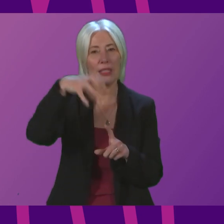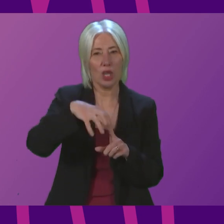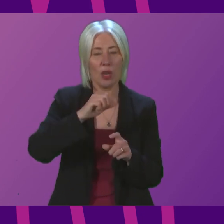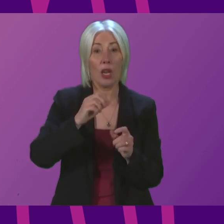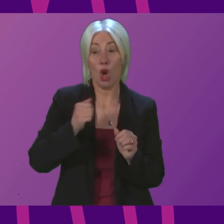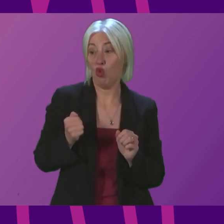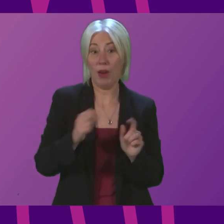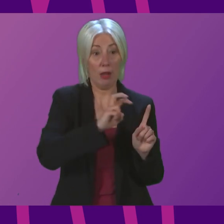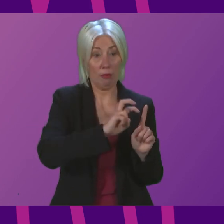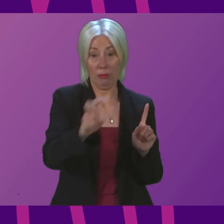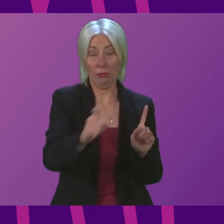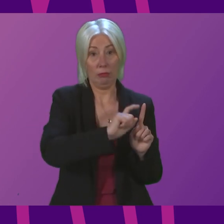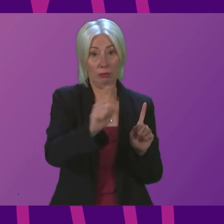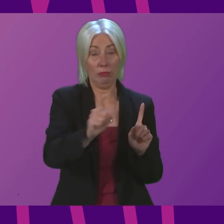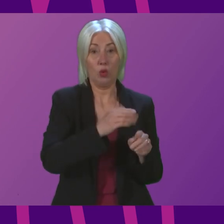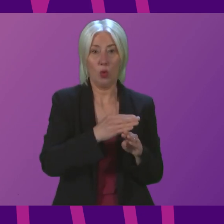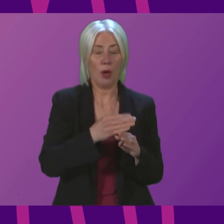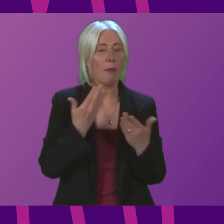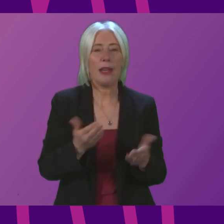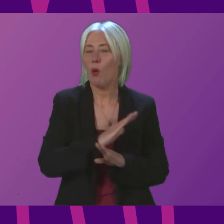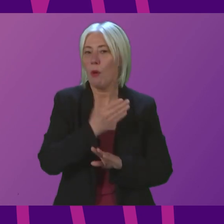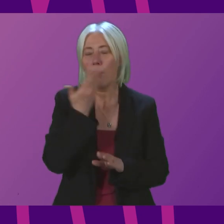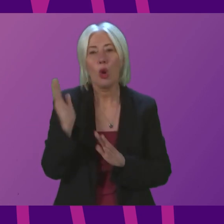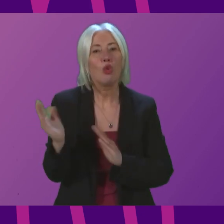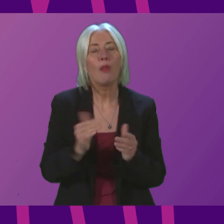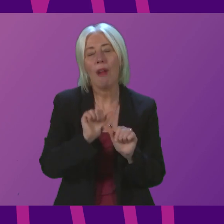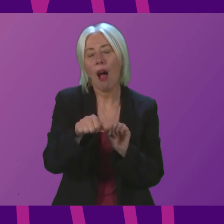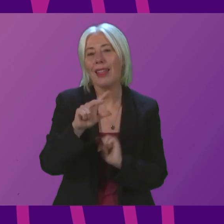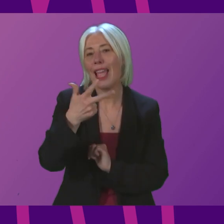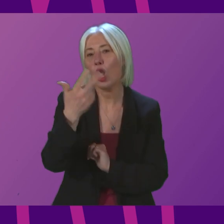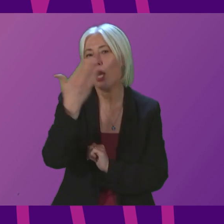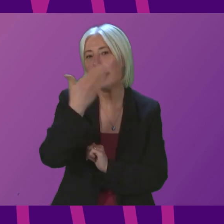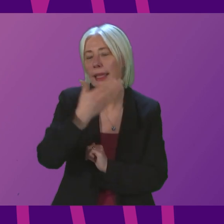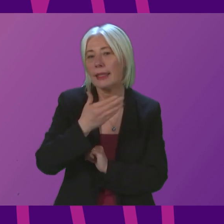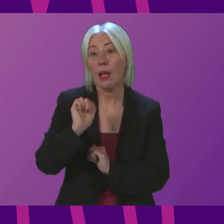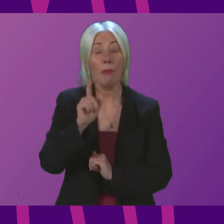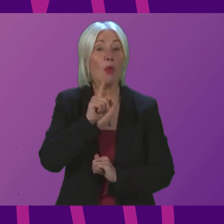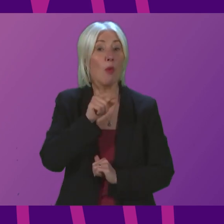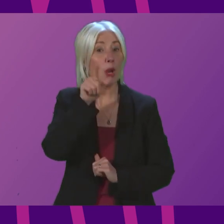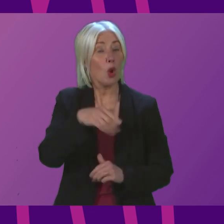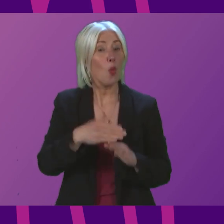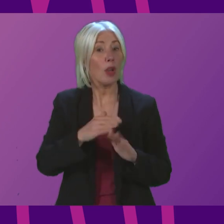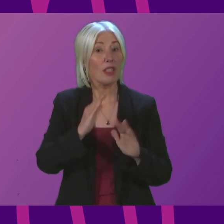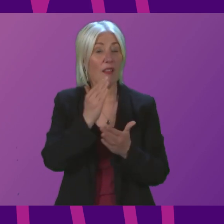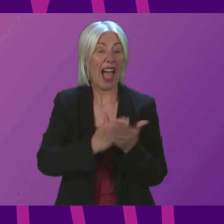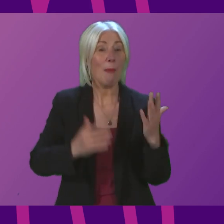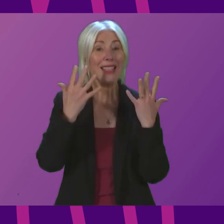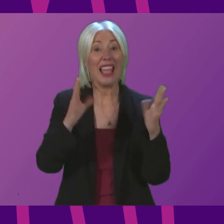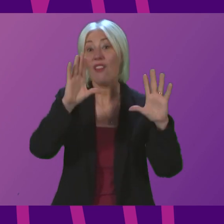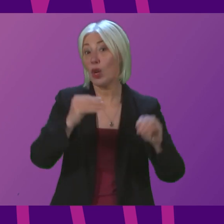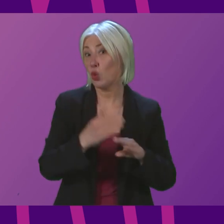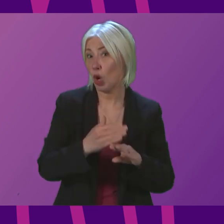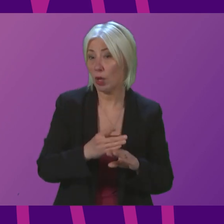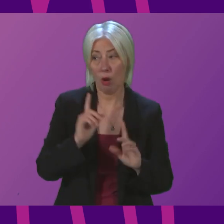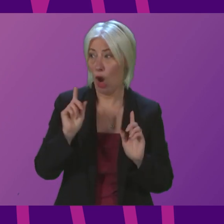to and from work there is now no service after 8pm and she finishes her shift at 10.30pm she's